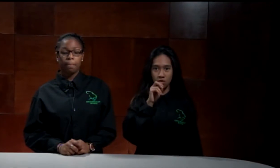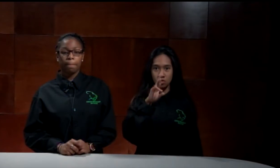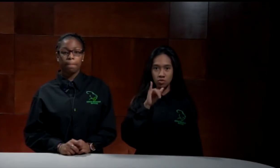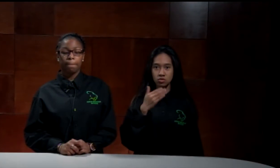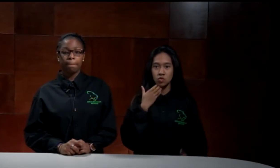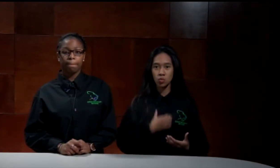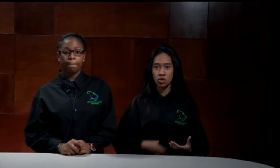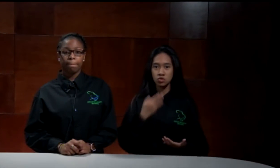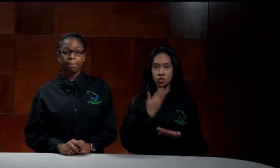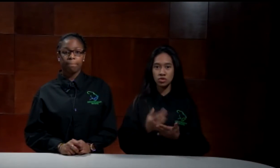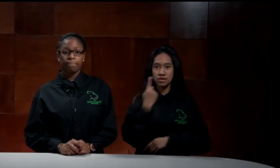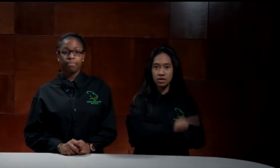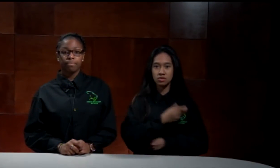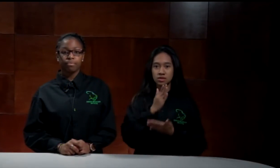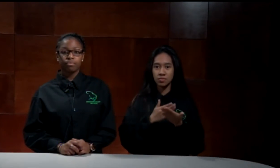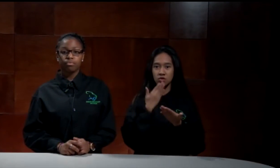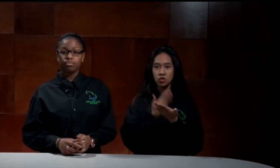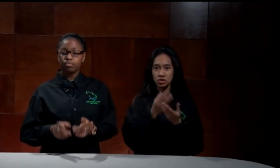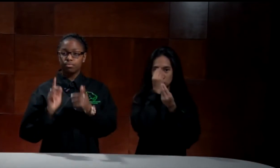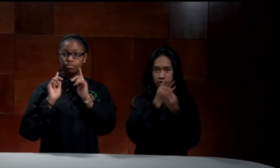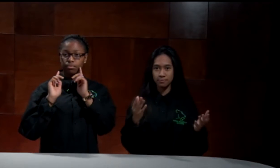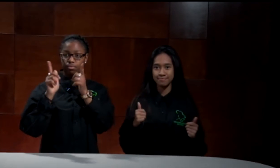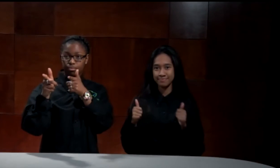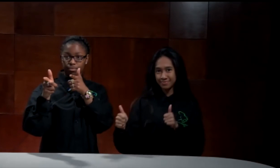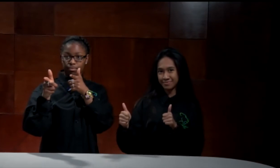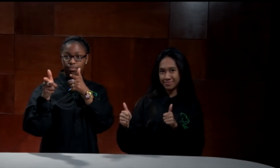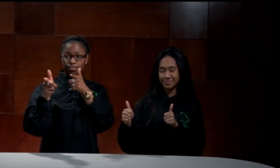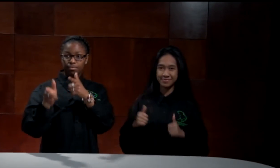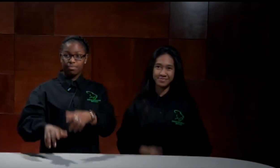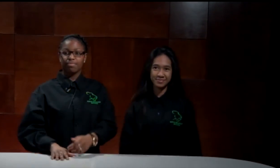And I'm Audrey Panetta wishing you a good day and some good news. guys. Thank